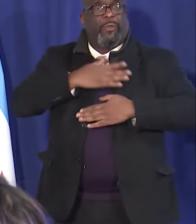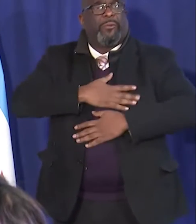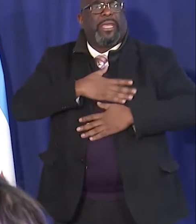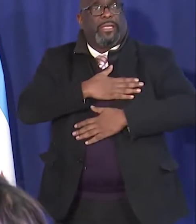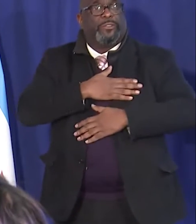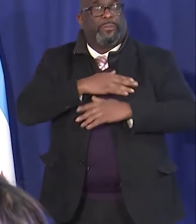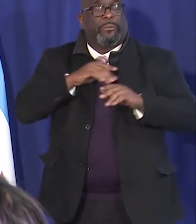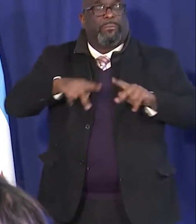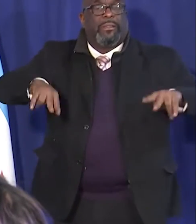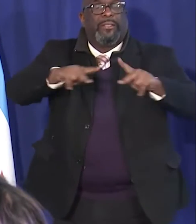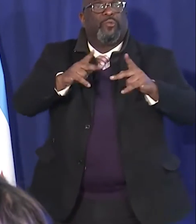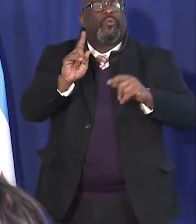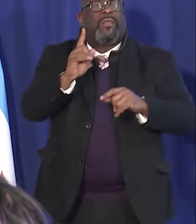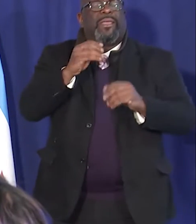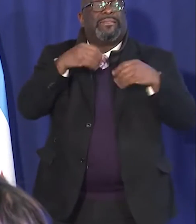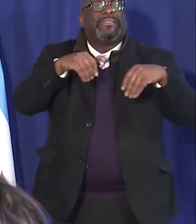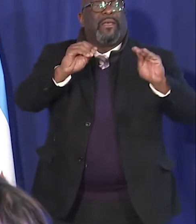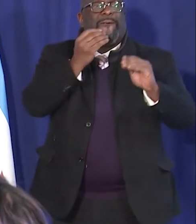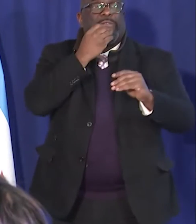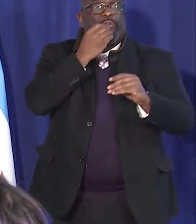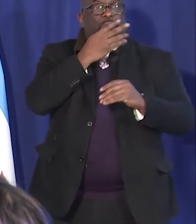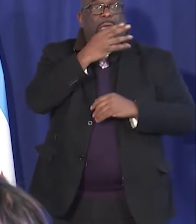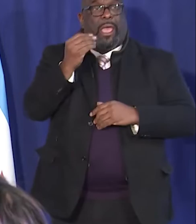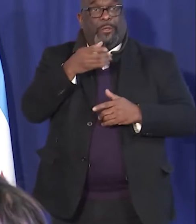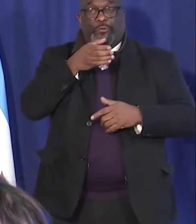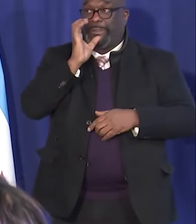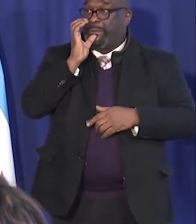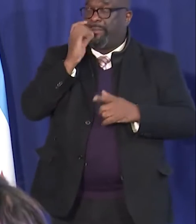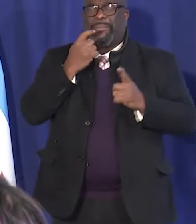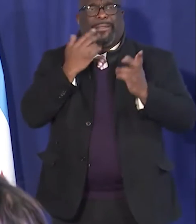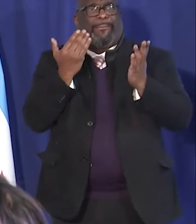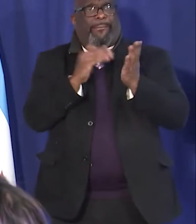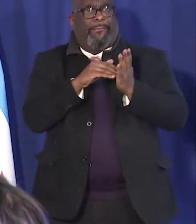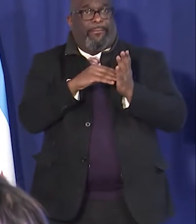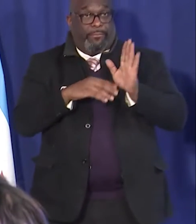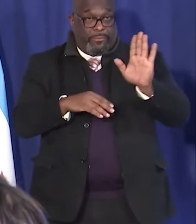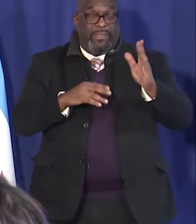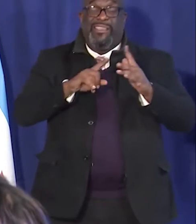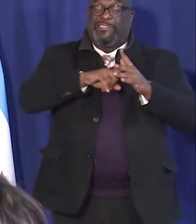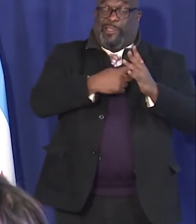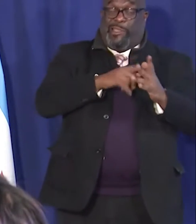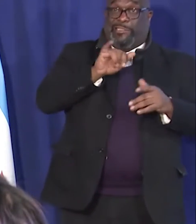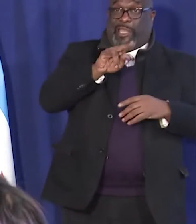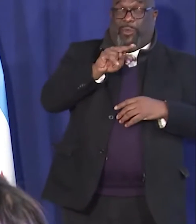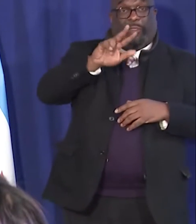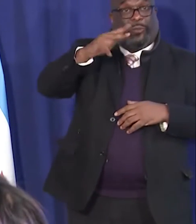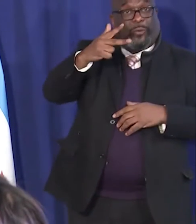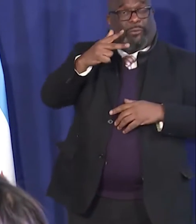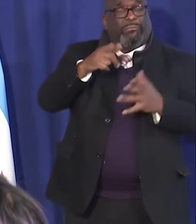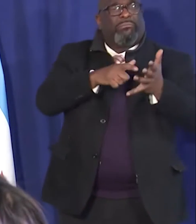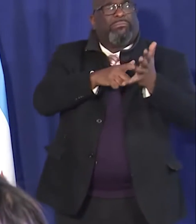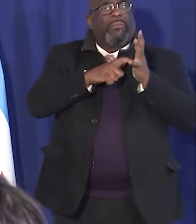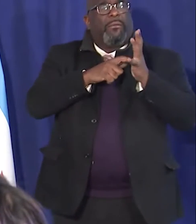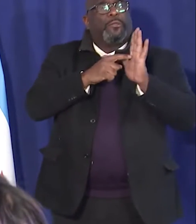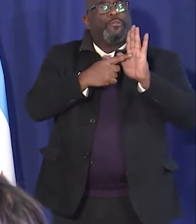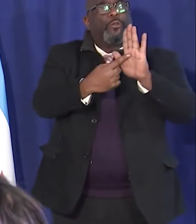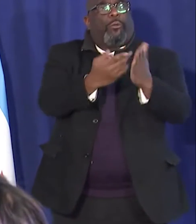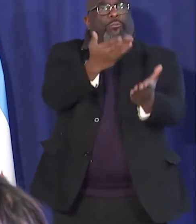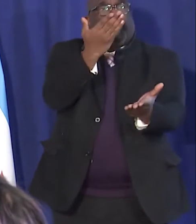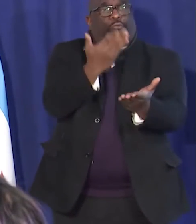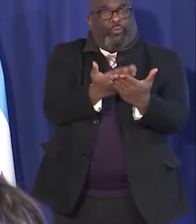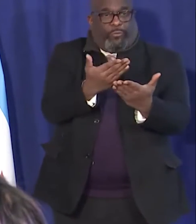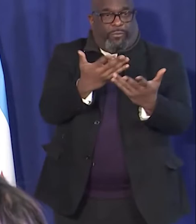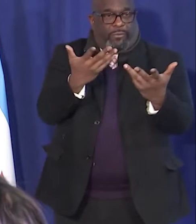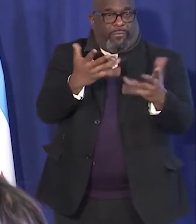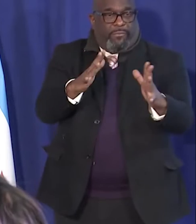where food or drink are served. Let me repeat that again. Beginning January 3rd, you must show proof of